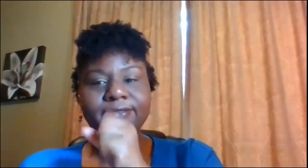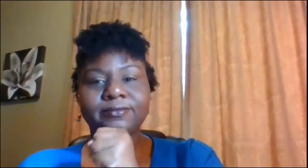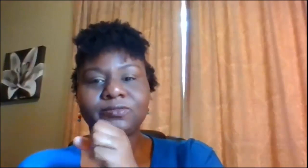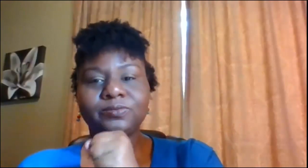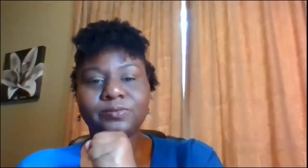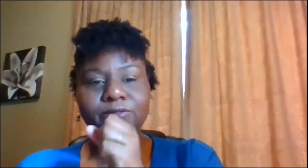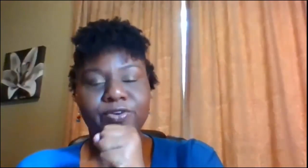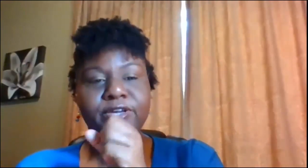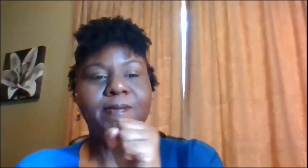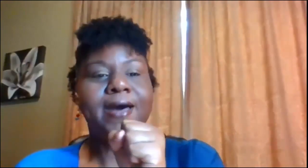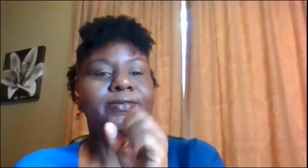in front of your mouth